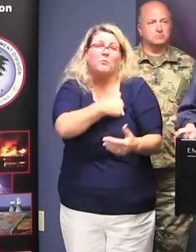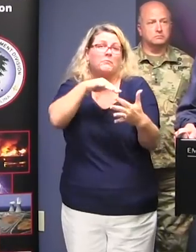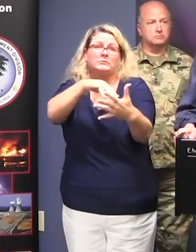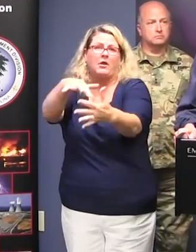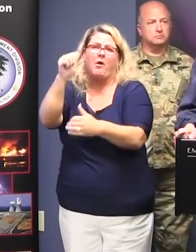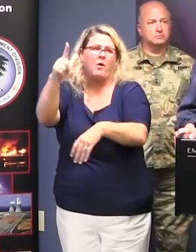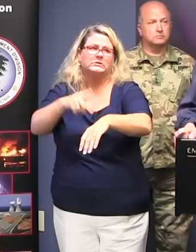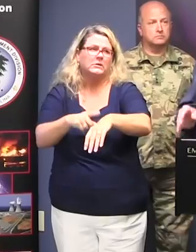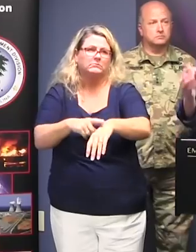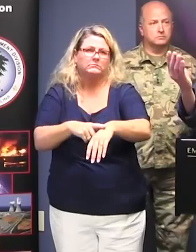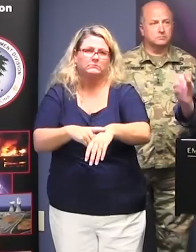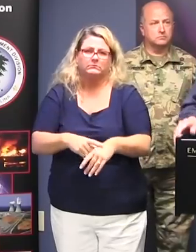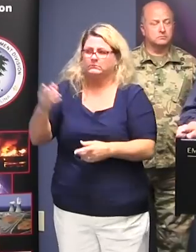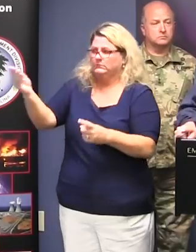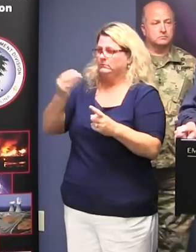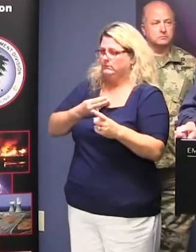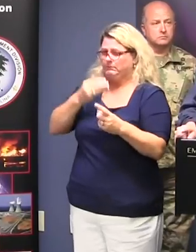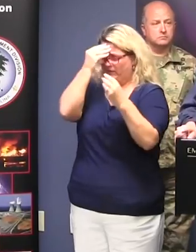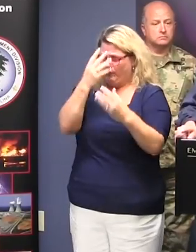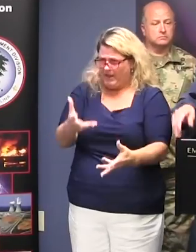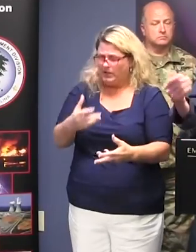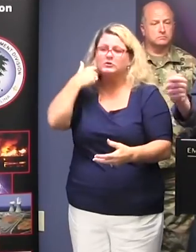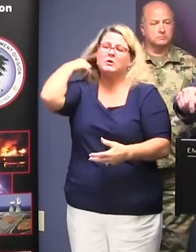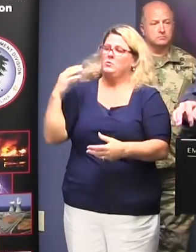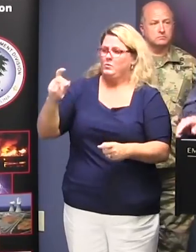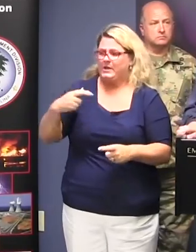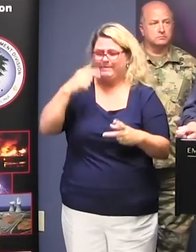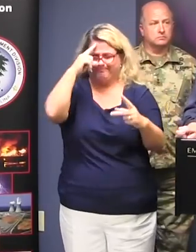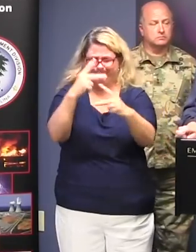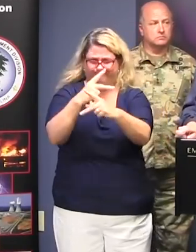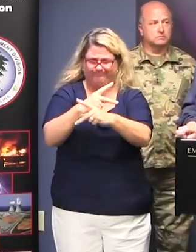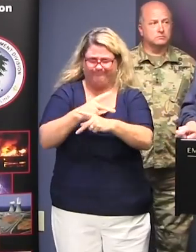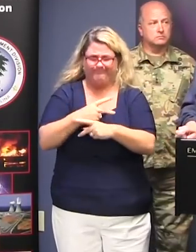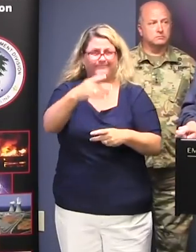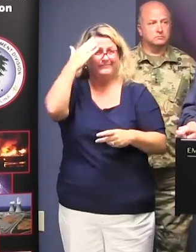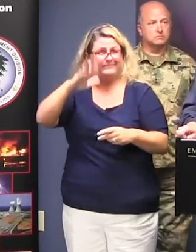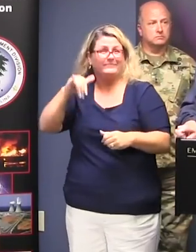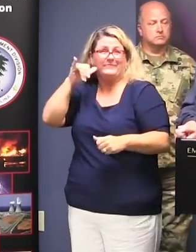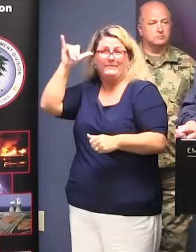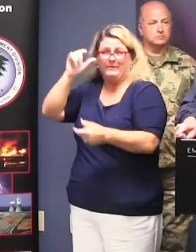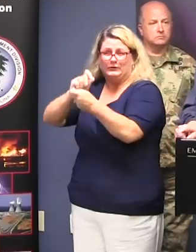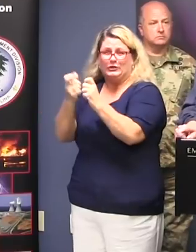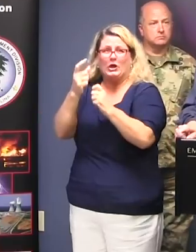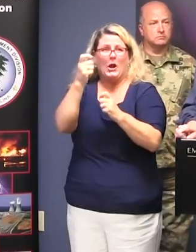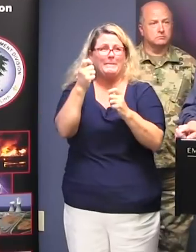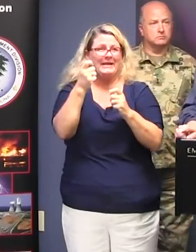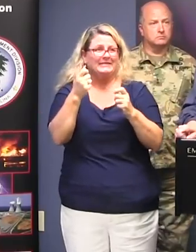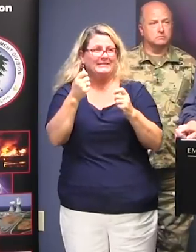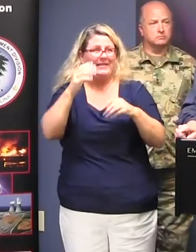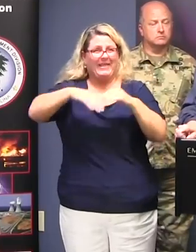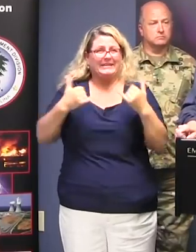studying what information we have, and things have changed a little bit from this time yesterday till now, and they'll probably change some more tomorrow.